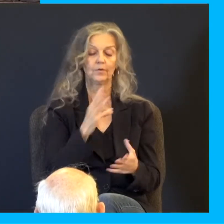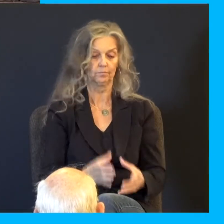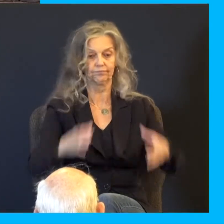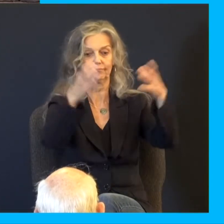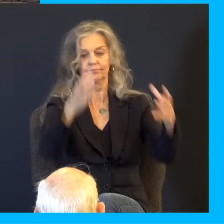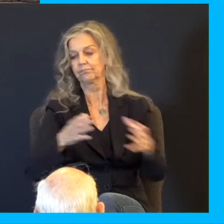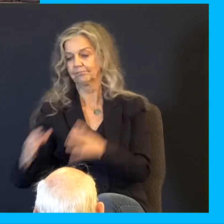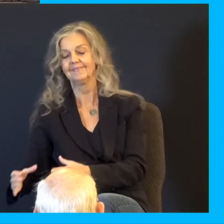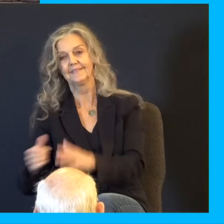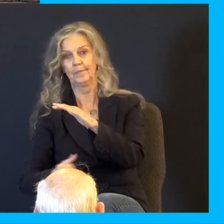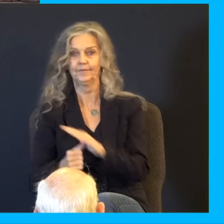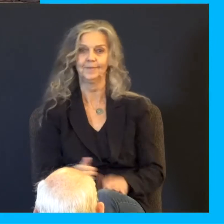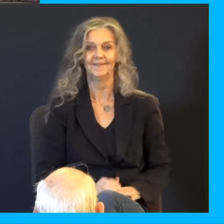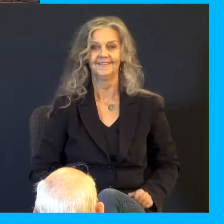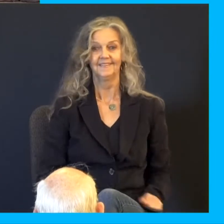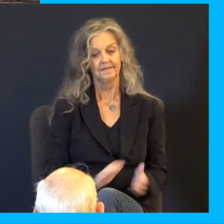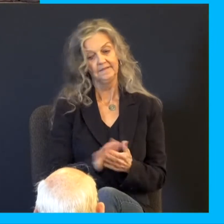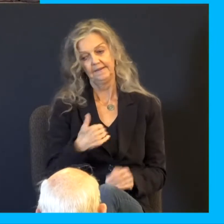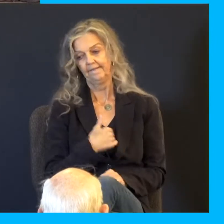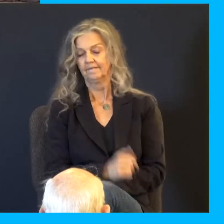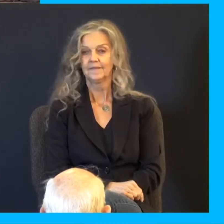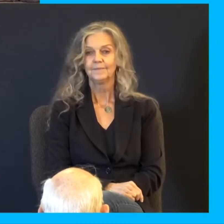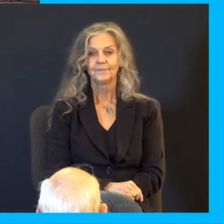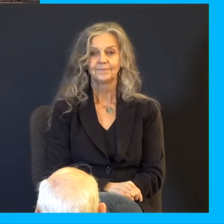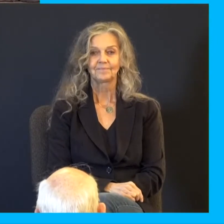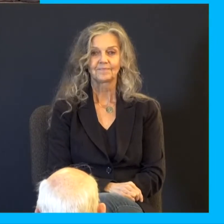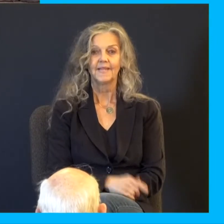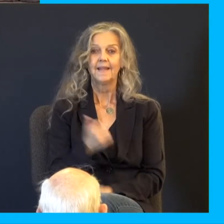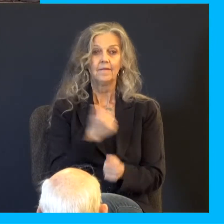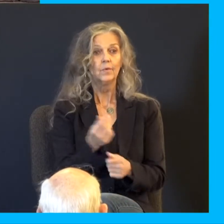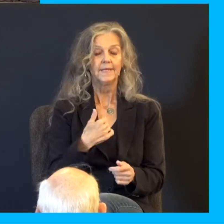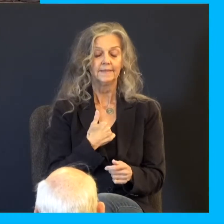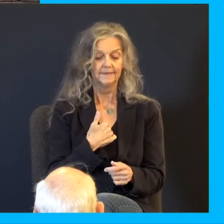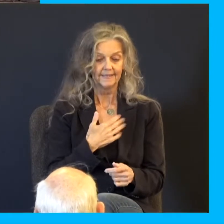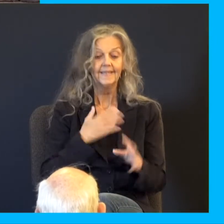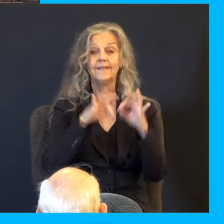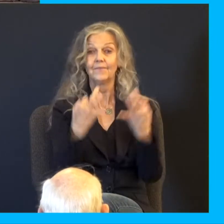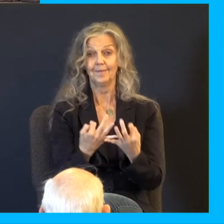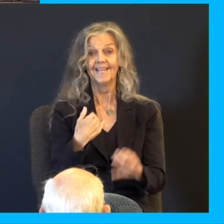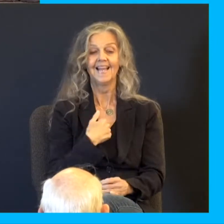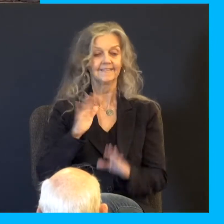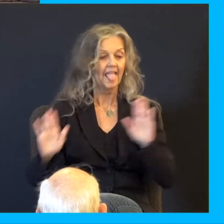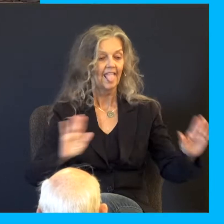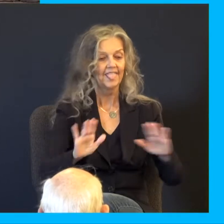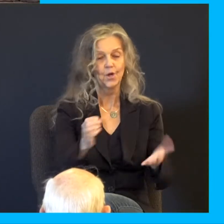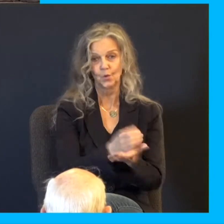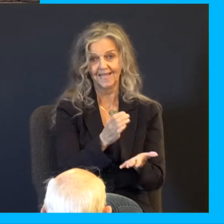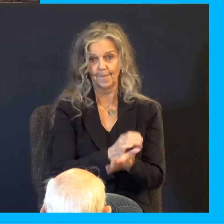Not that I do that, but it's nice to have your cup. I'll drink out of any cup. I'll drink out of a bowl. I'll drink out of anything. No, then I cup my